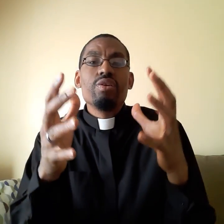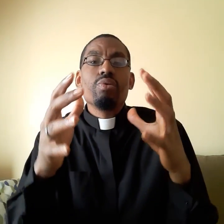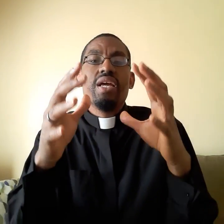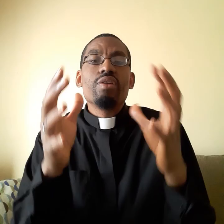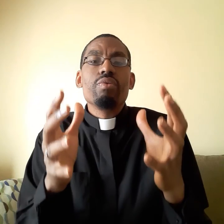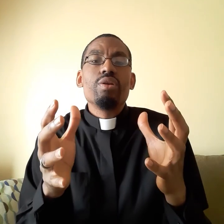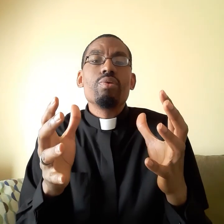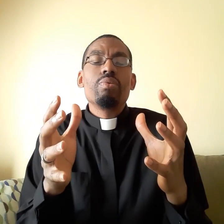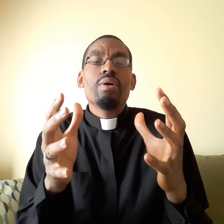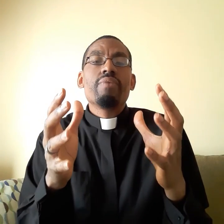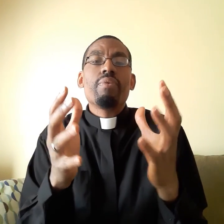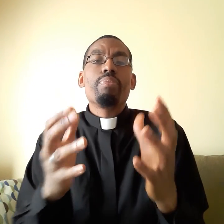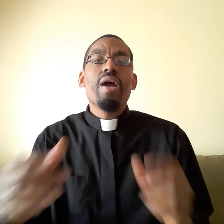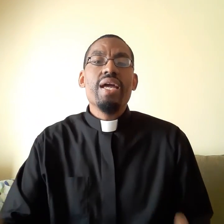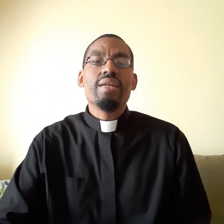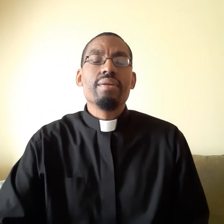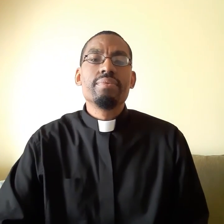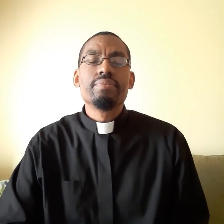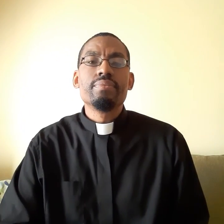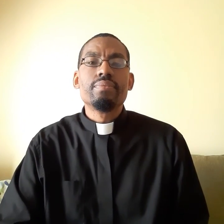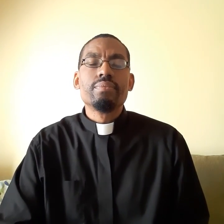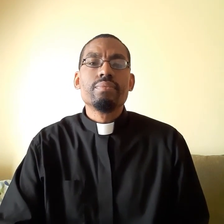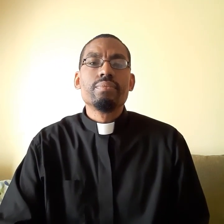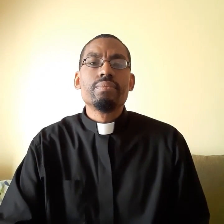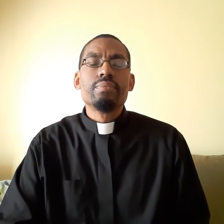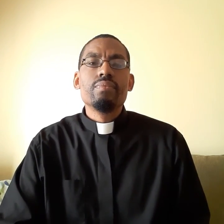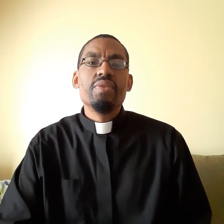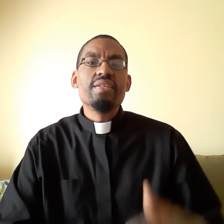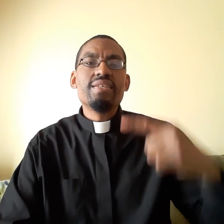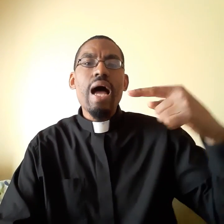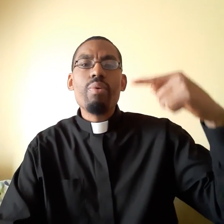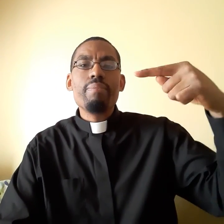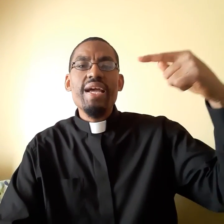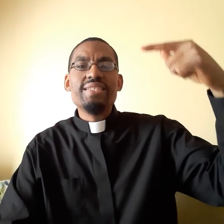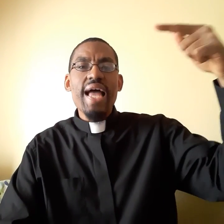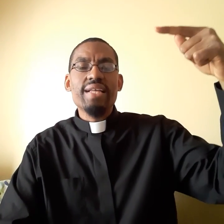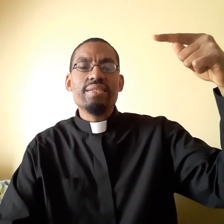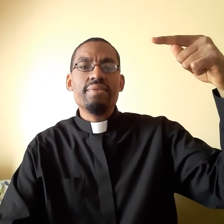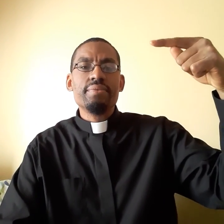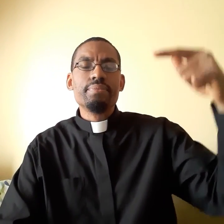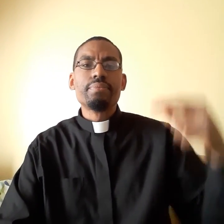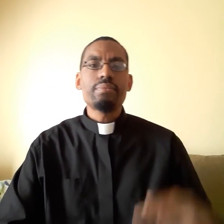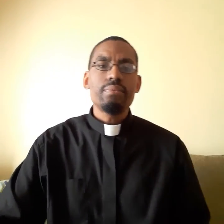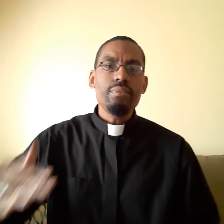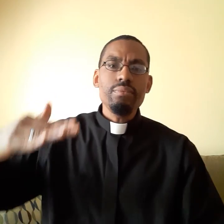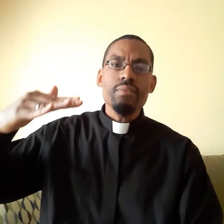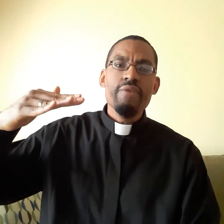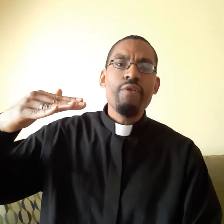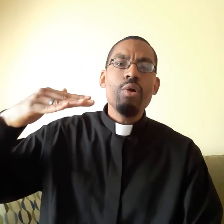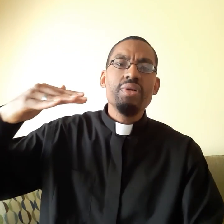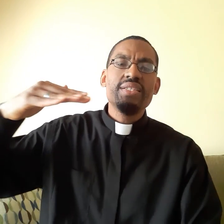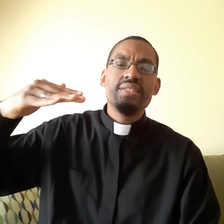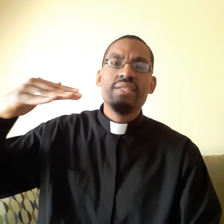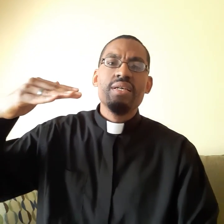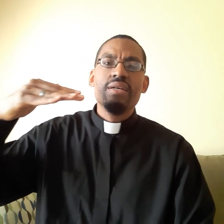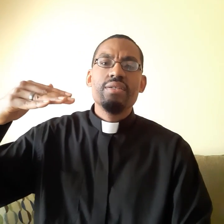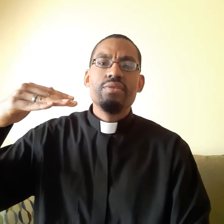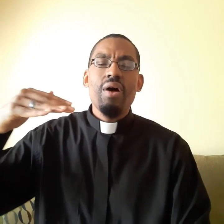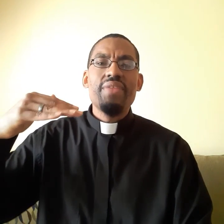you and hindering you from praying this is how it makes sense follow this you have to